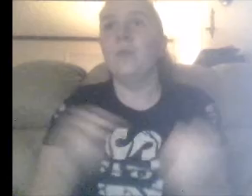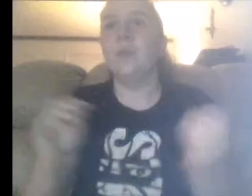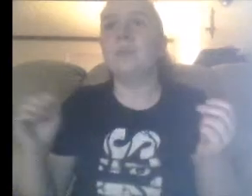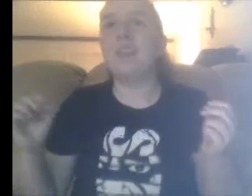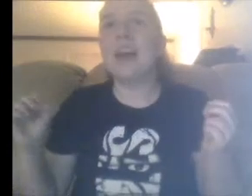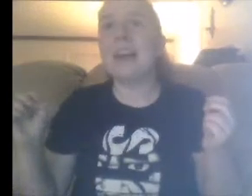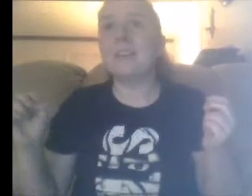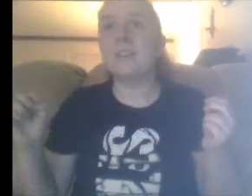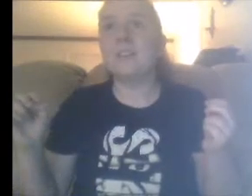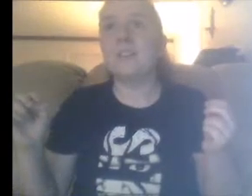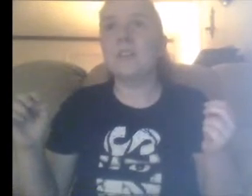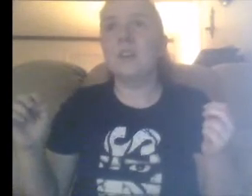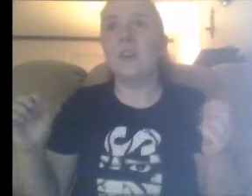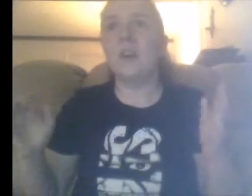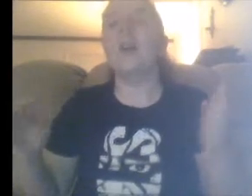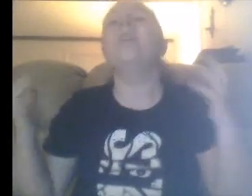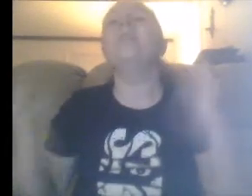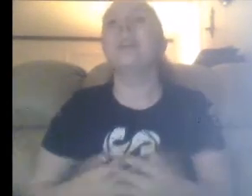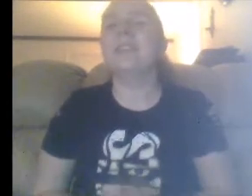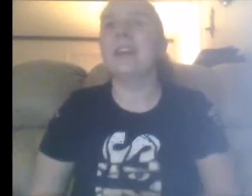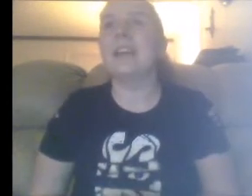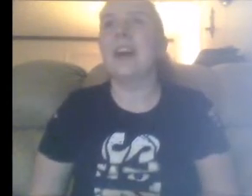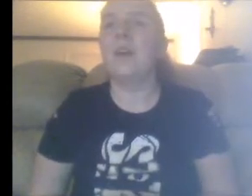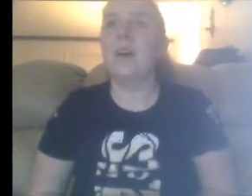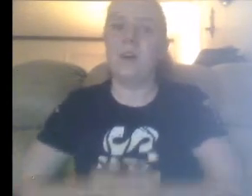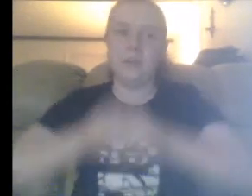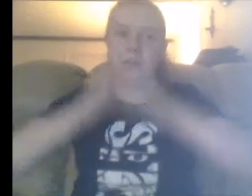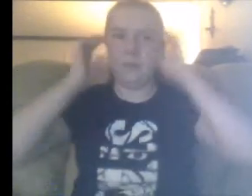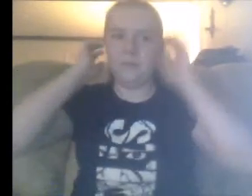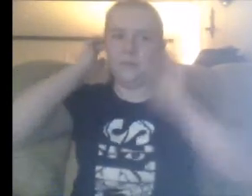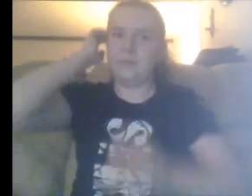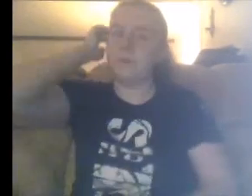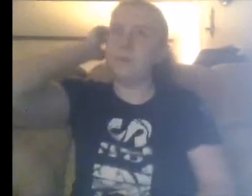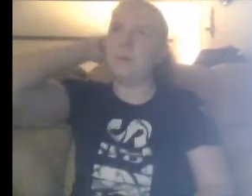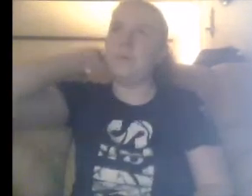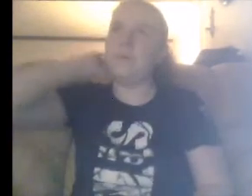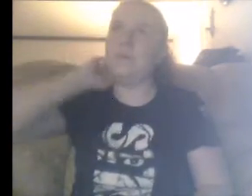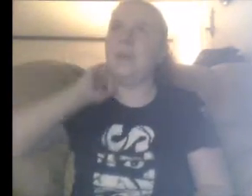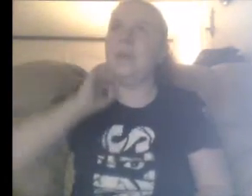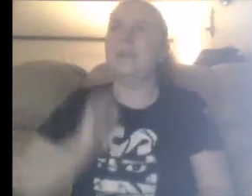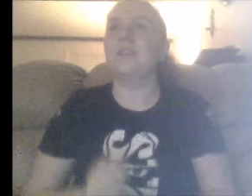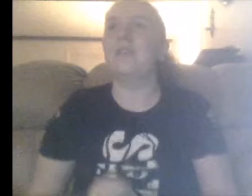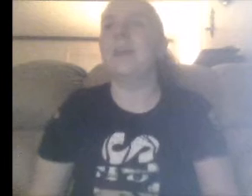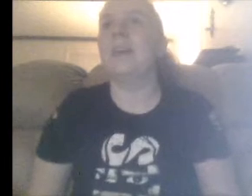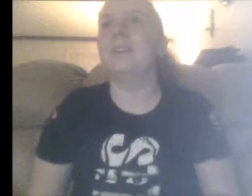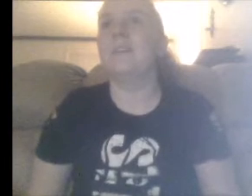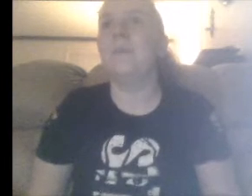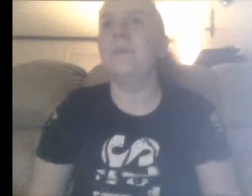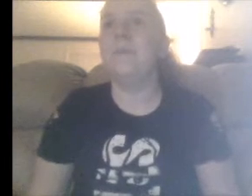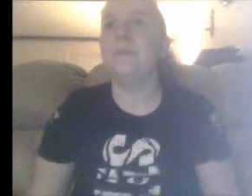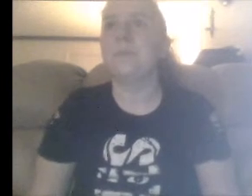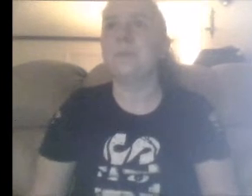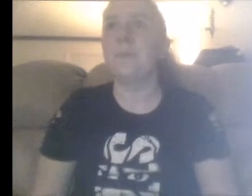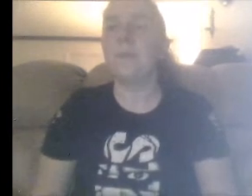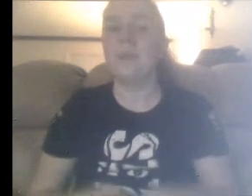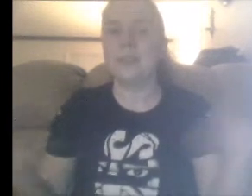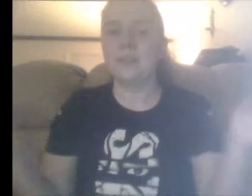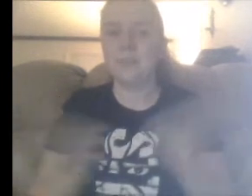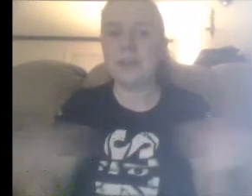Both of Jax. Oh no, it's kick out. Oh no. Sasha Banks. Sasha Banks,